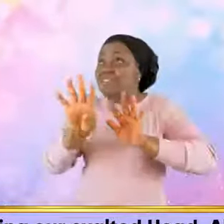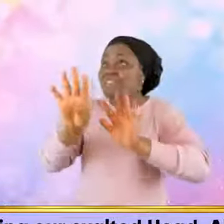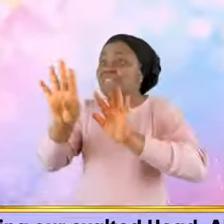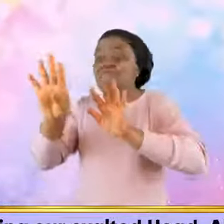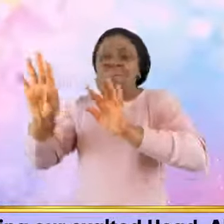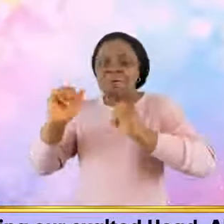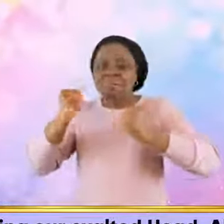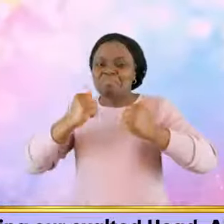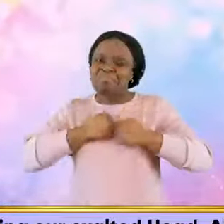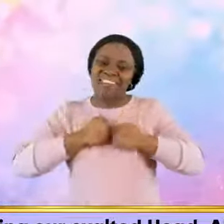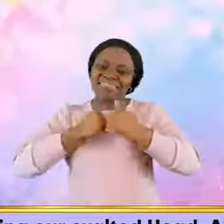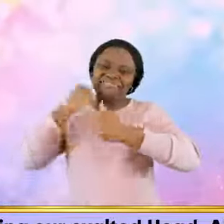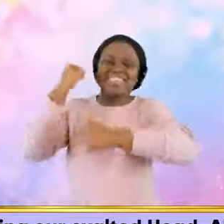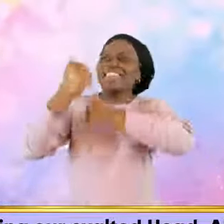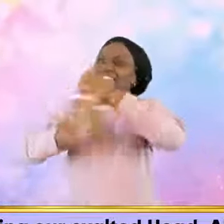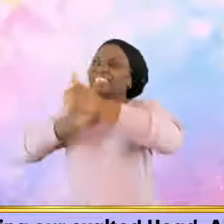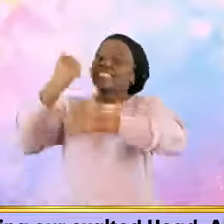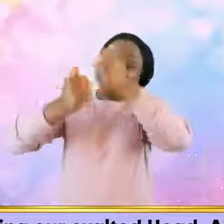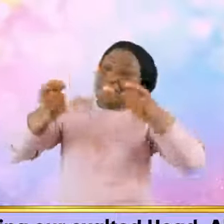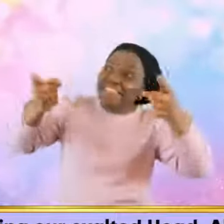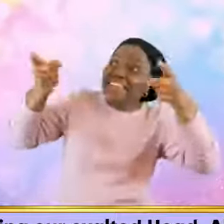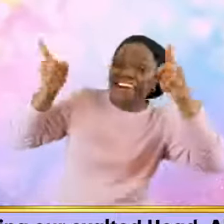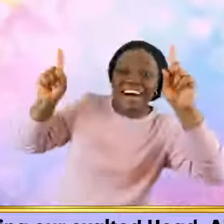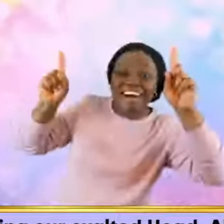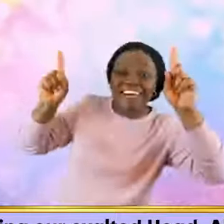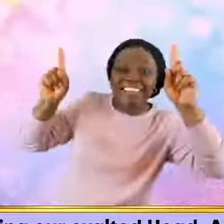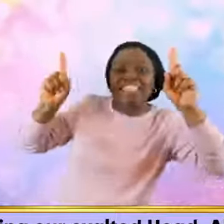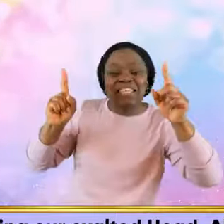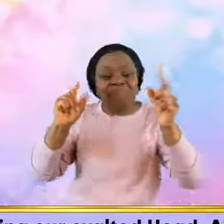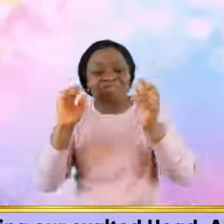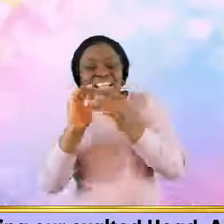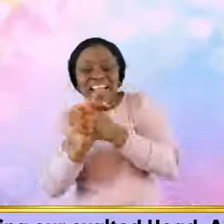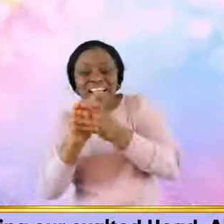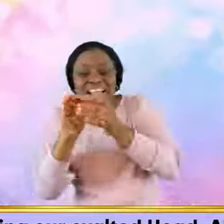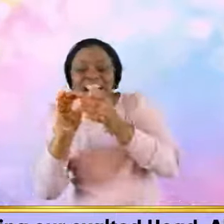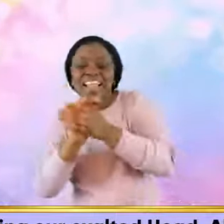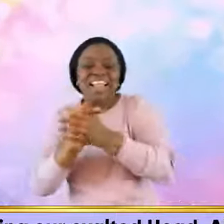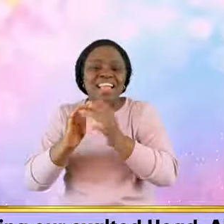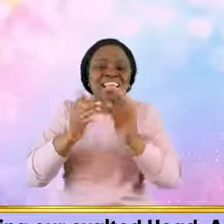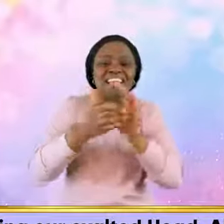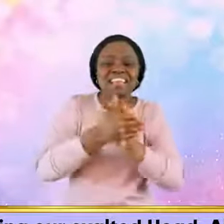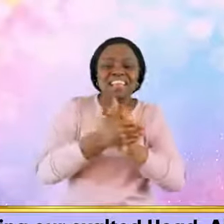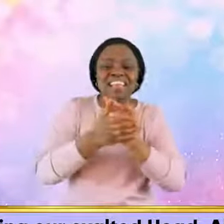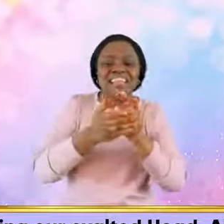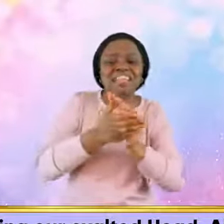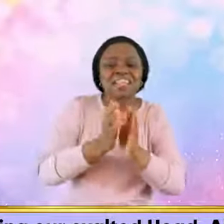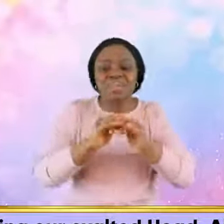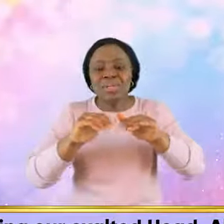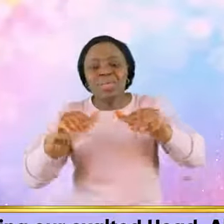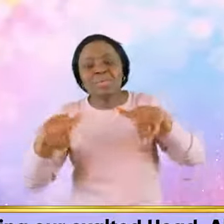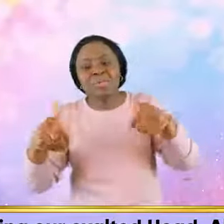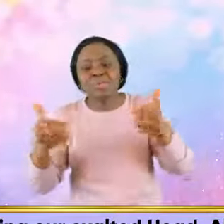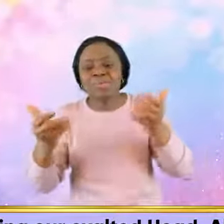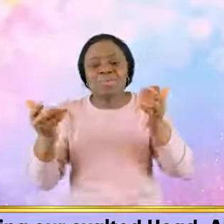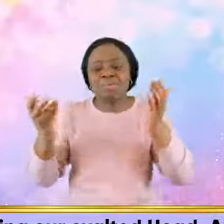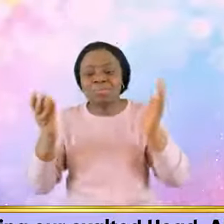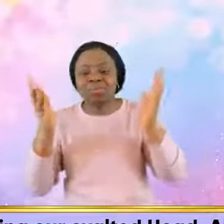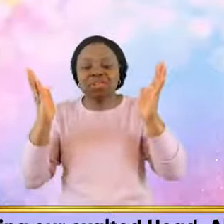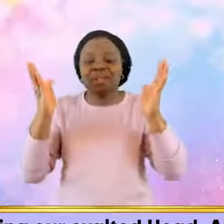our exalted head, Alleluia!